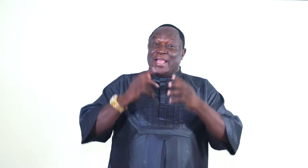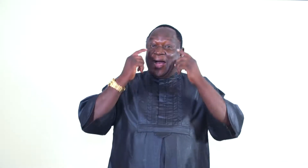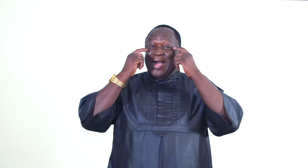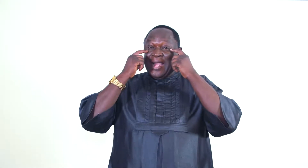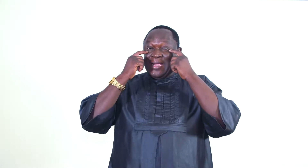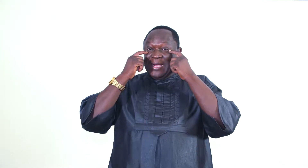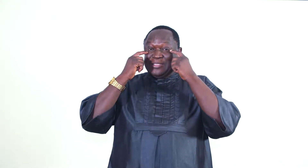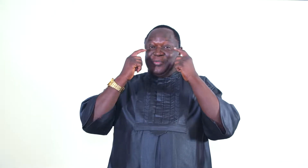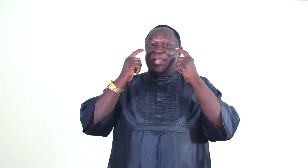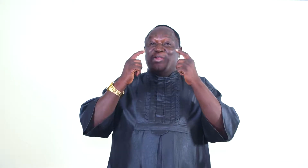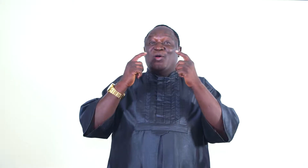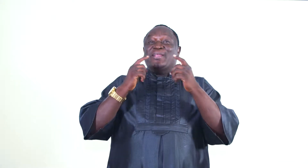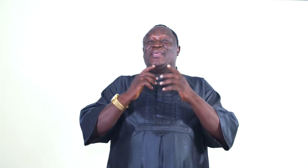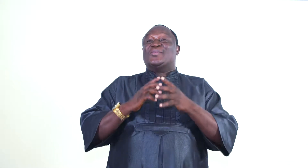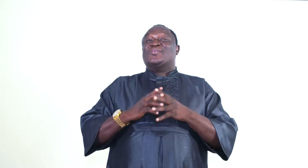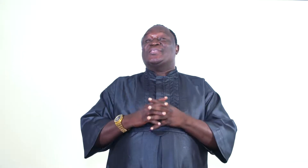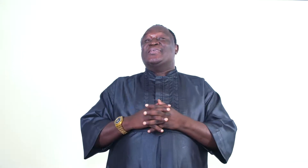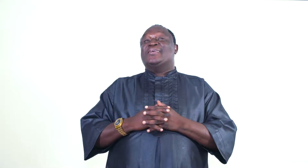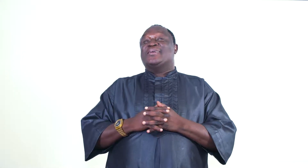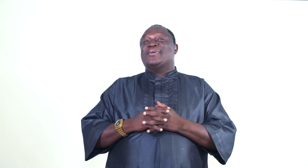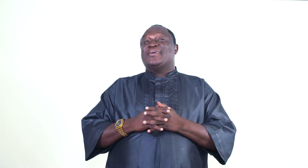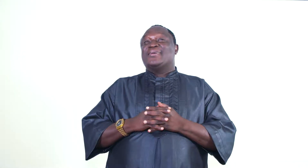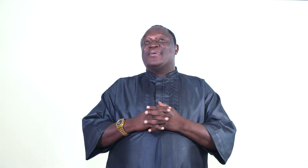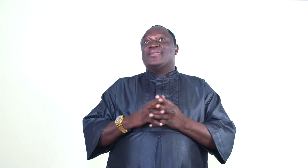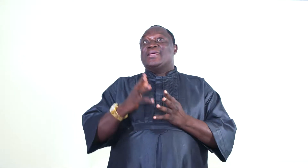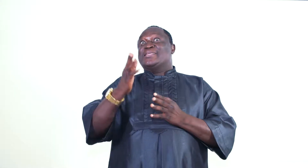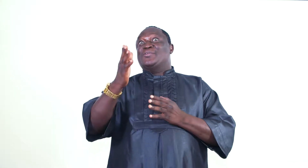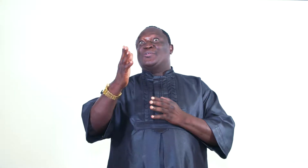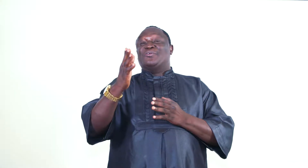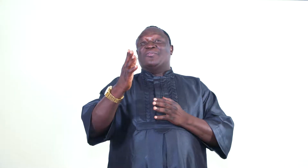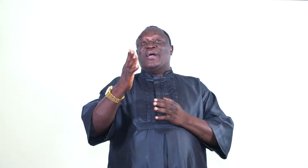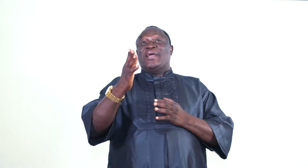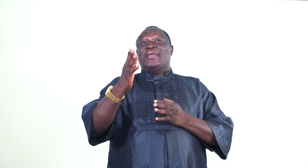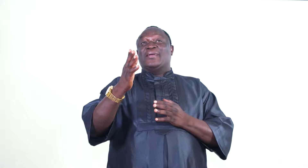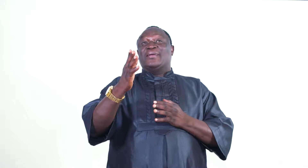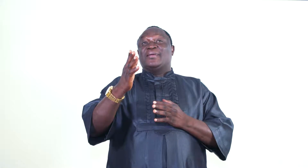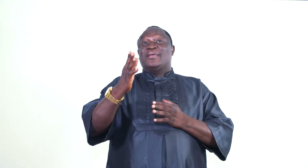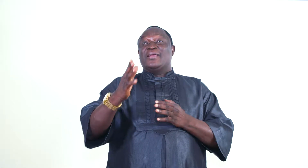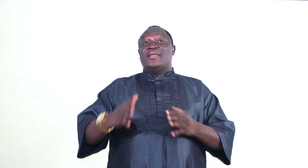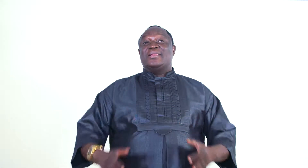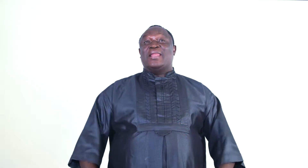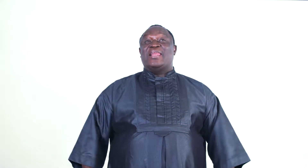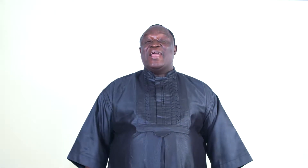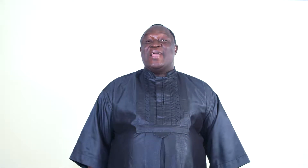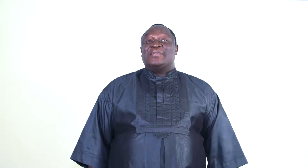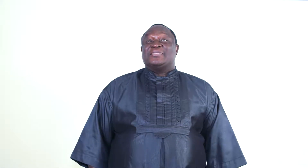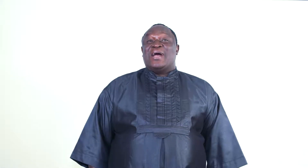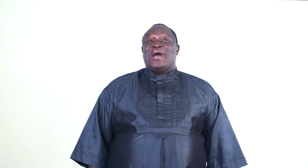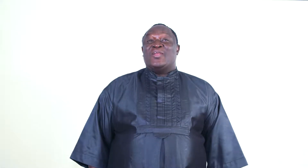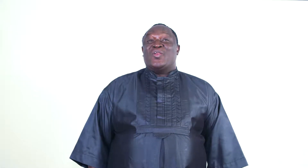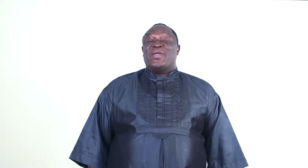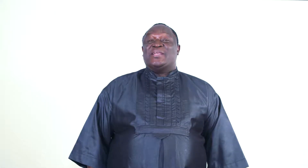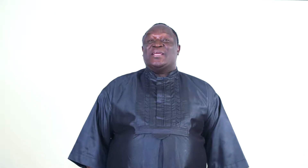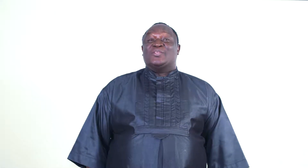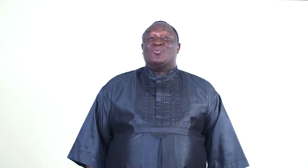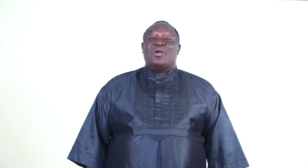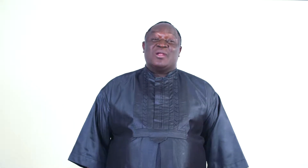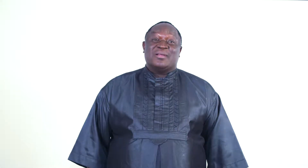The eye has been anointed to see. That's the duty of the eye. The legs are anointed to work.